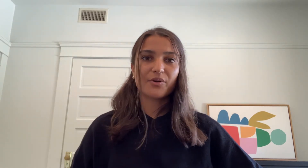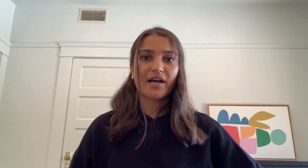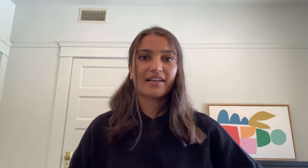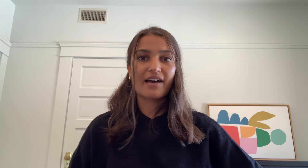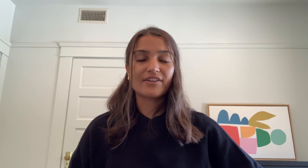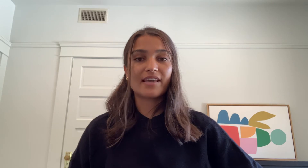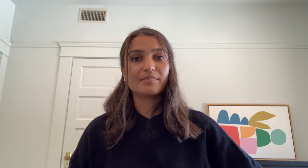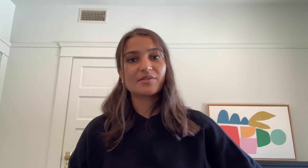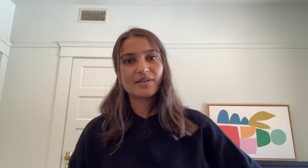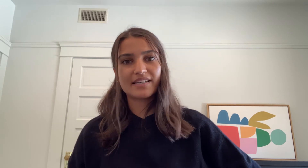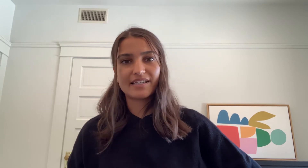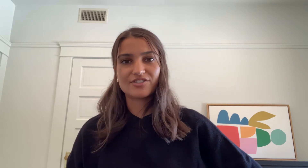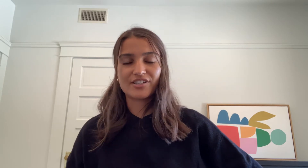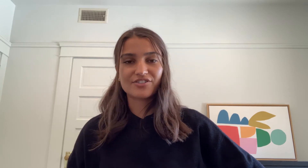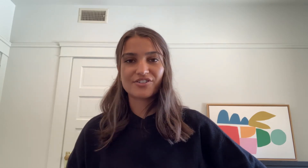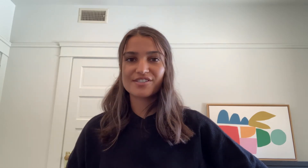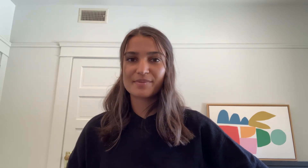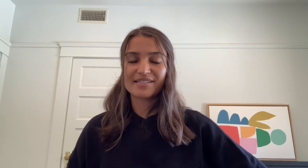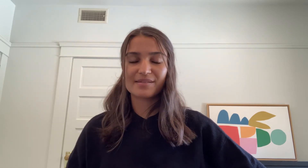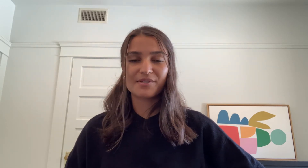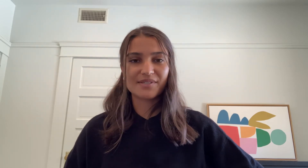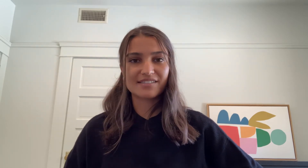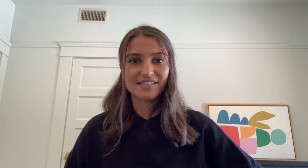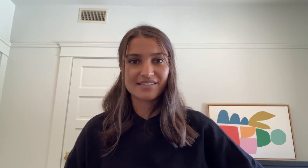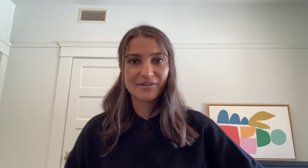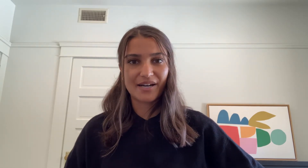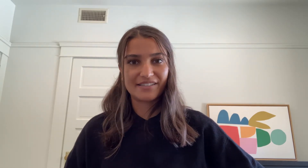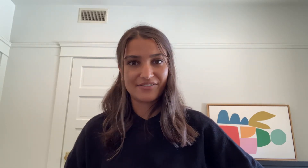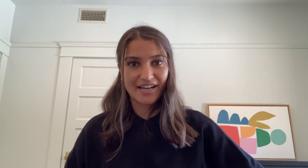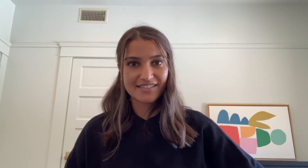how to navigate between hand gestures because the music does go kind of fast.